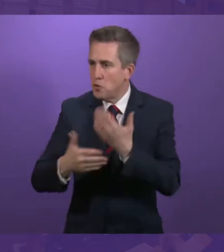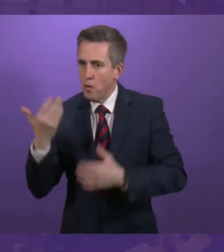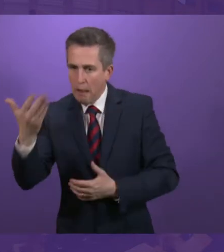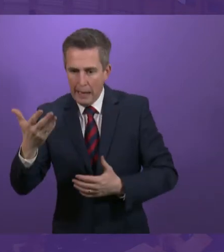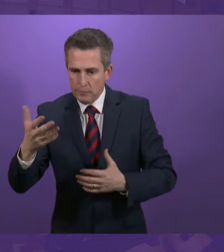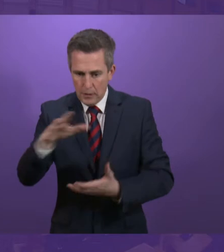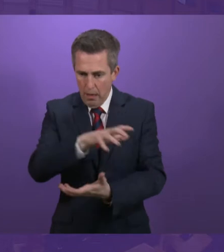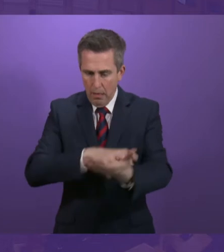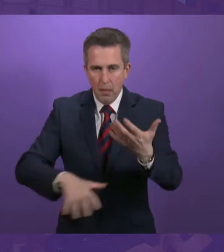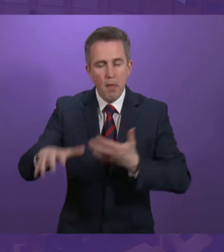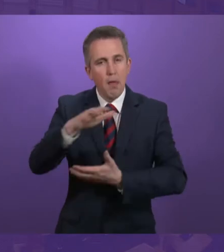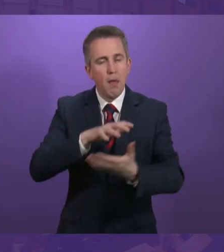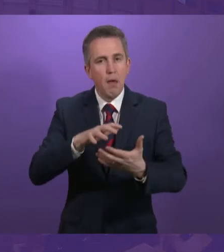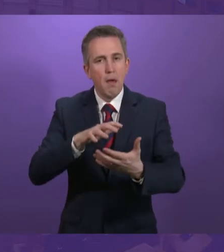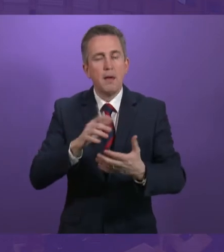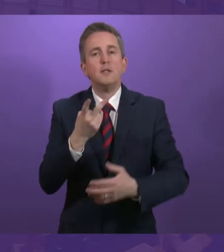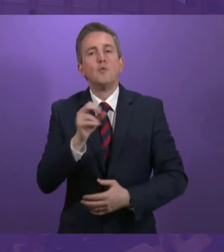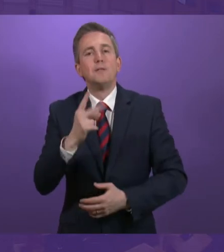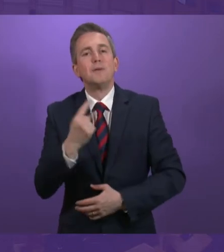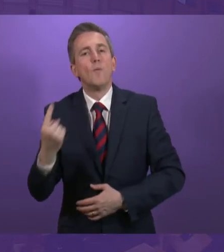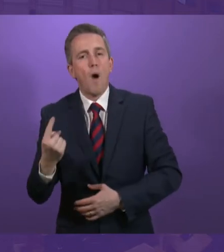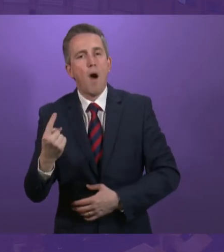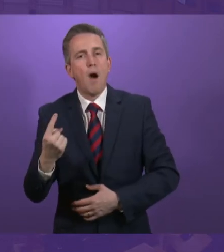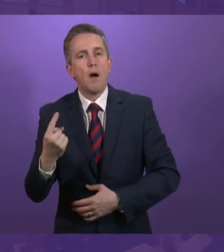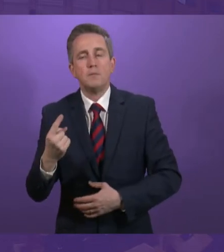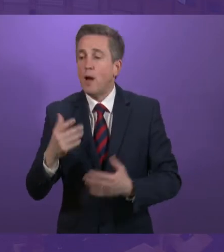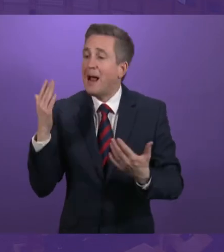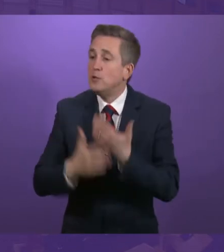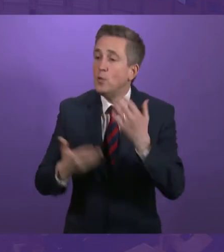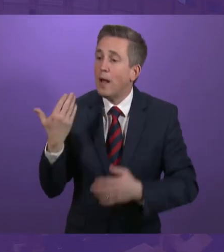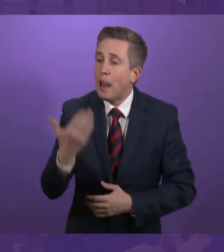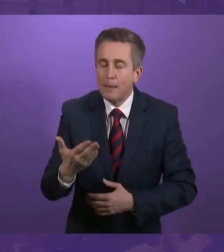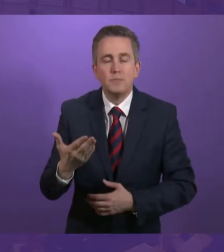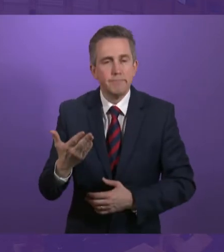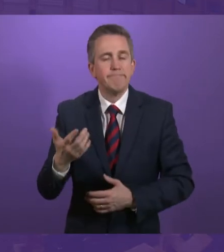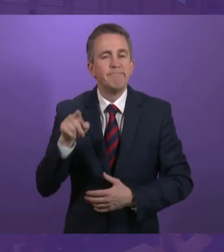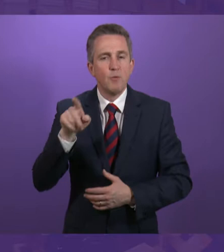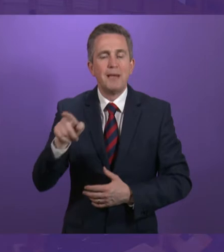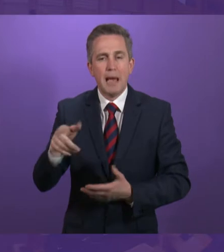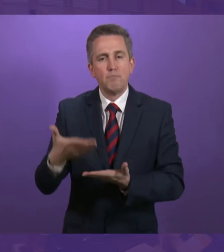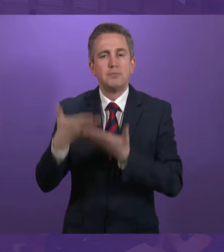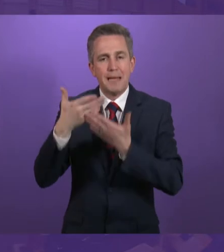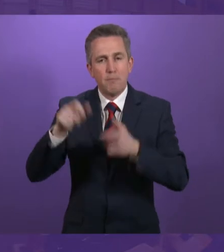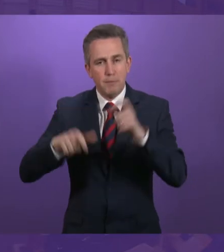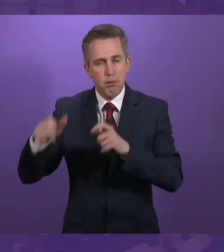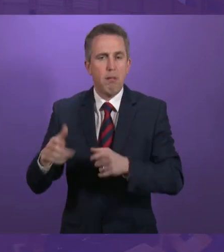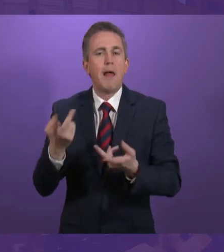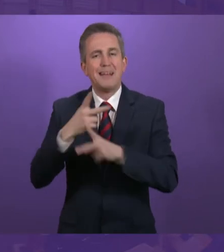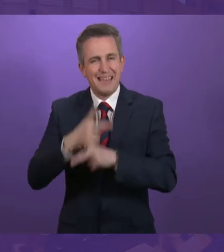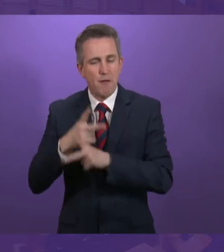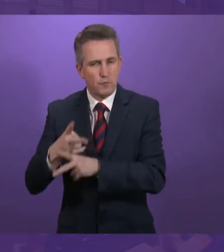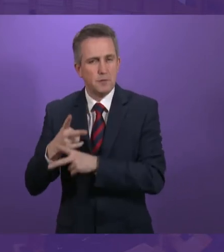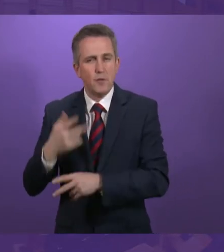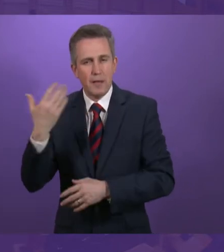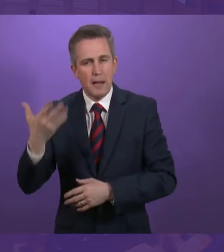By introducing new claims in 2021, we can ensure that we protect payments for carers who rely on them. It will